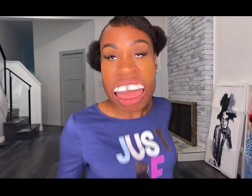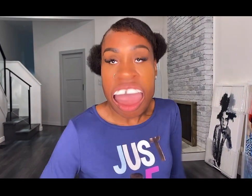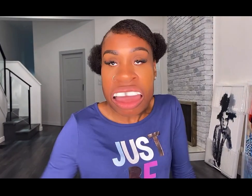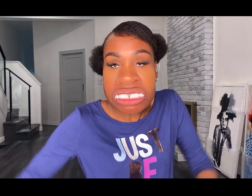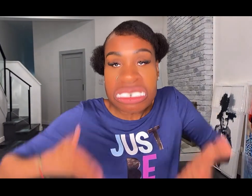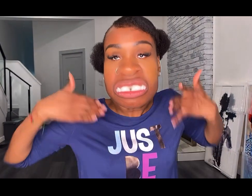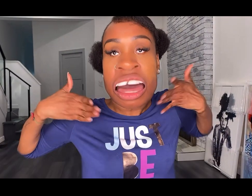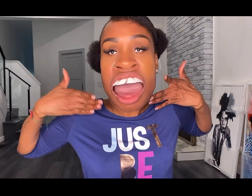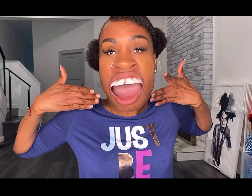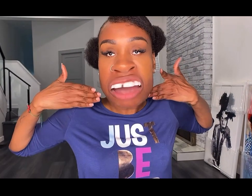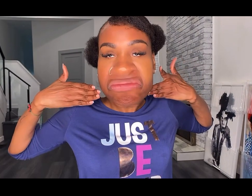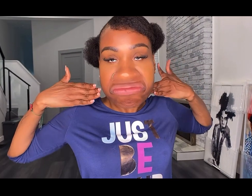Oh,